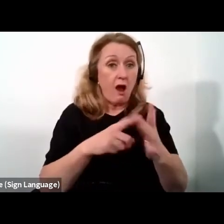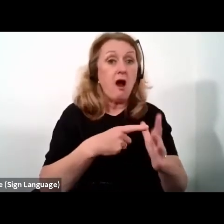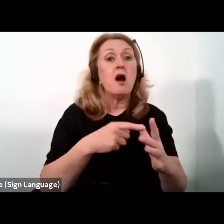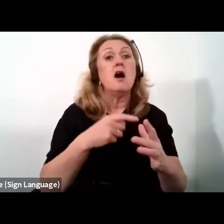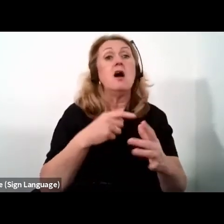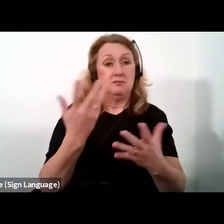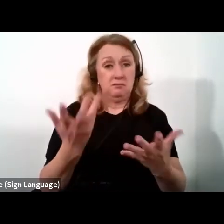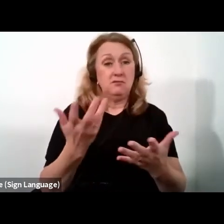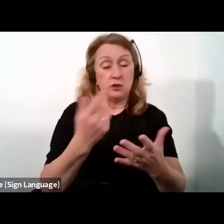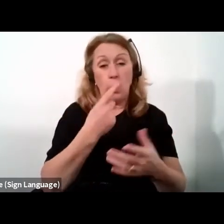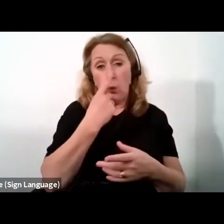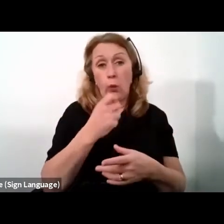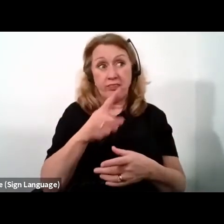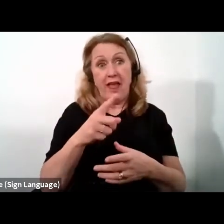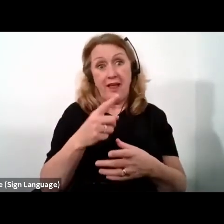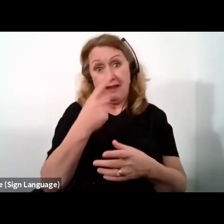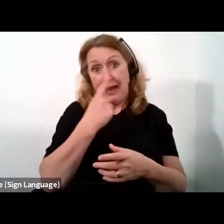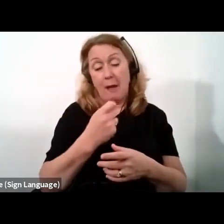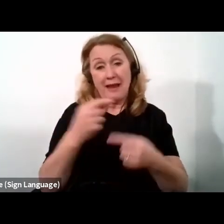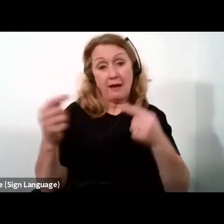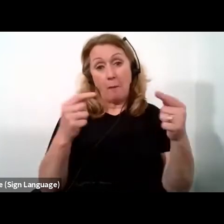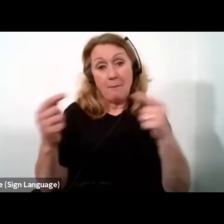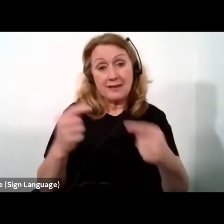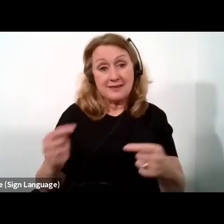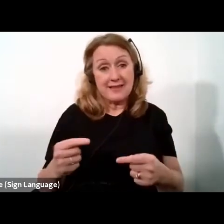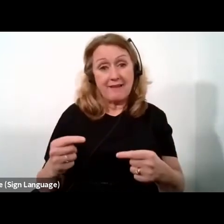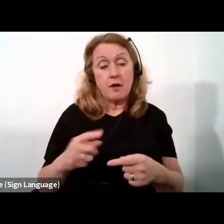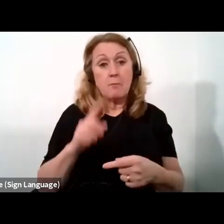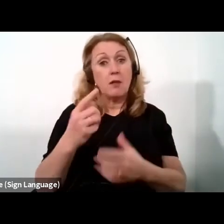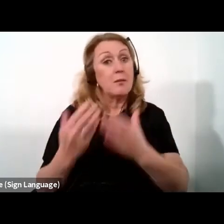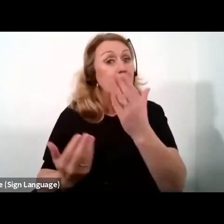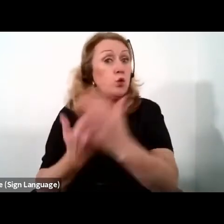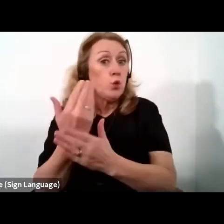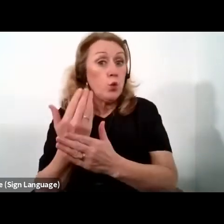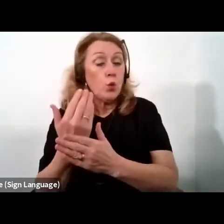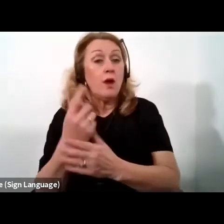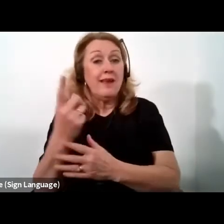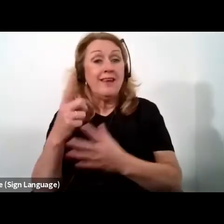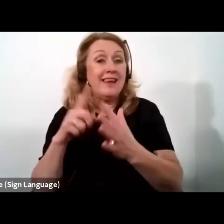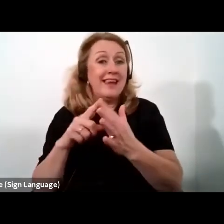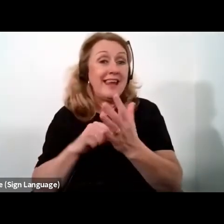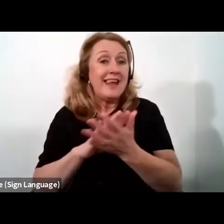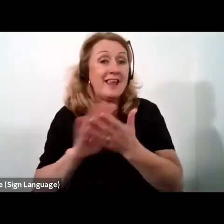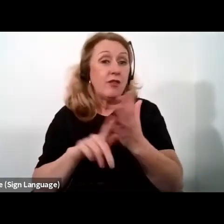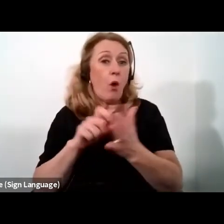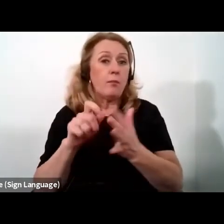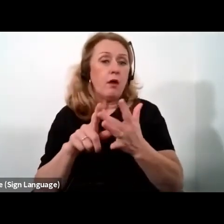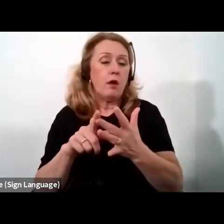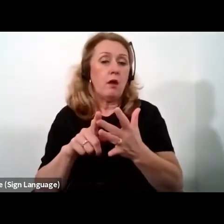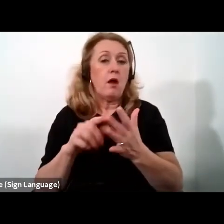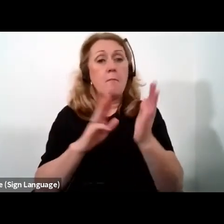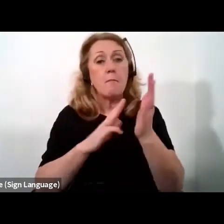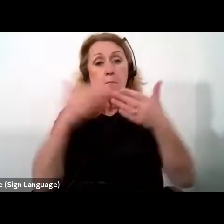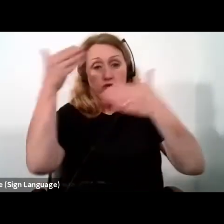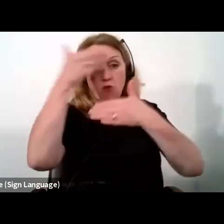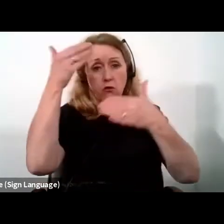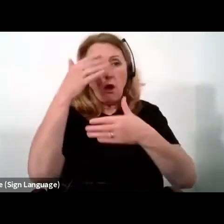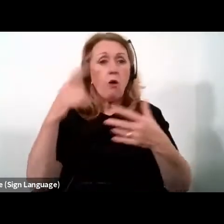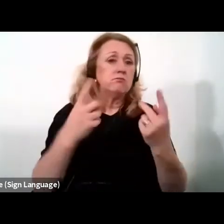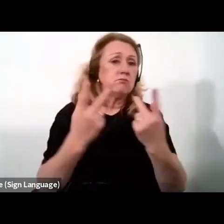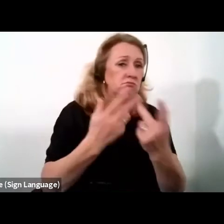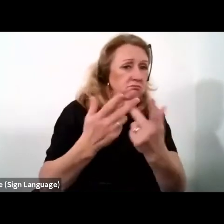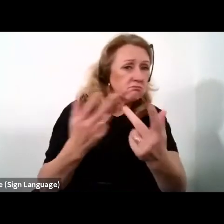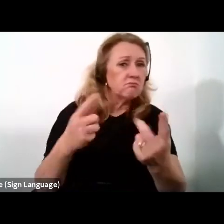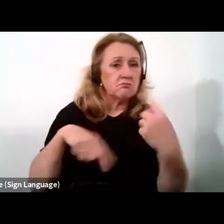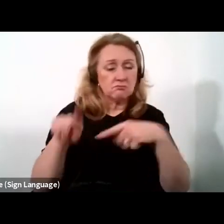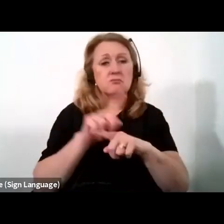Manufacturing Competitiveness Index, but also for new players such as Ethiopia, Morocco, Rwanda, and others, all of